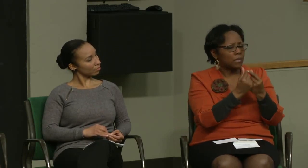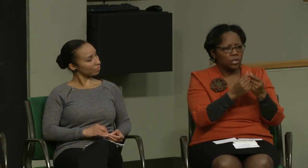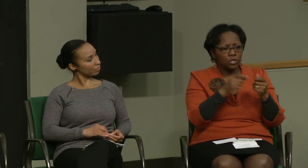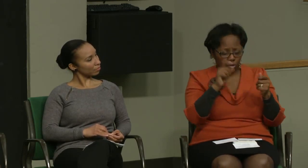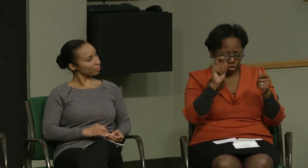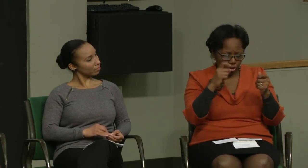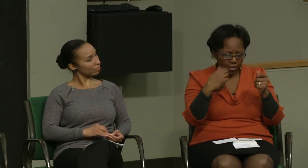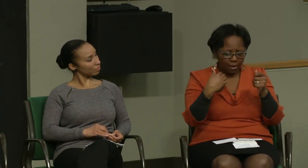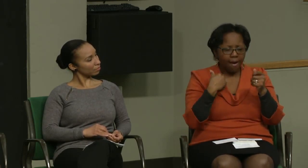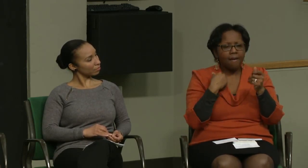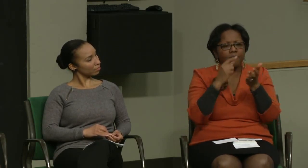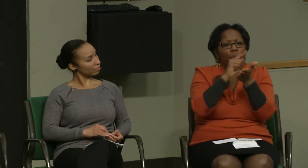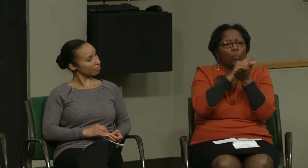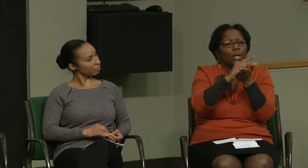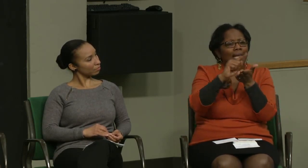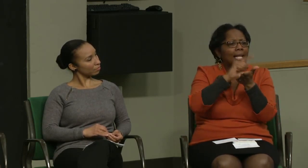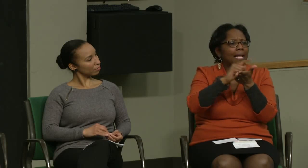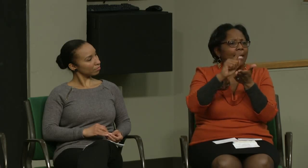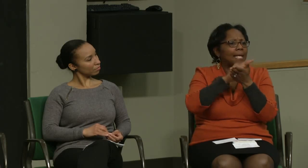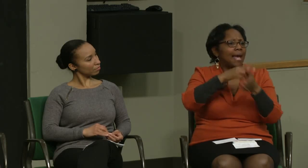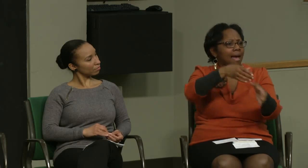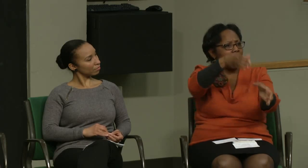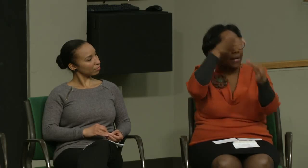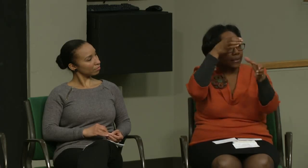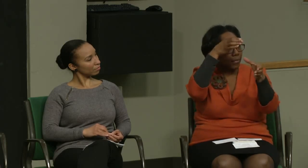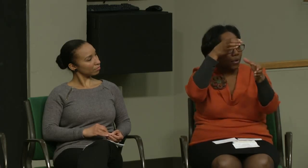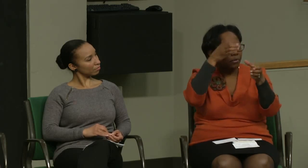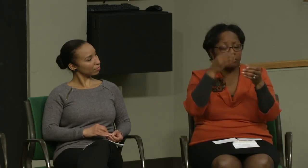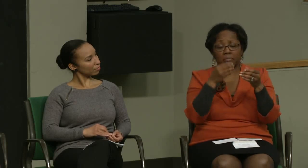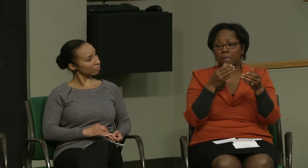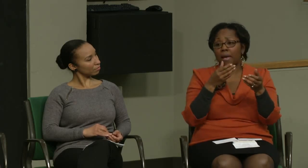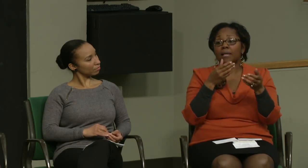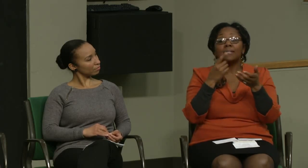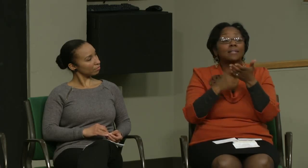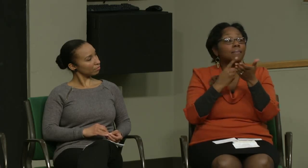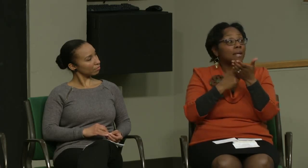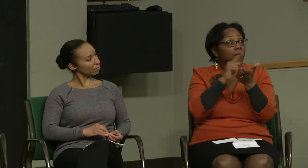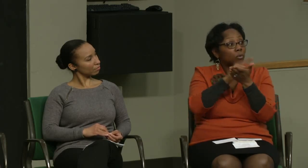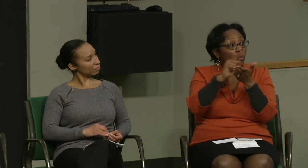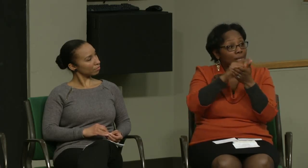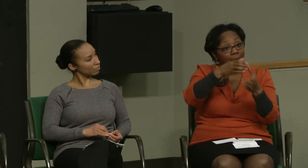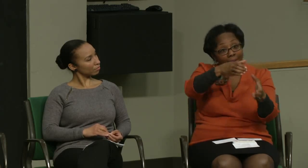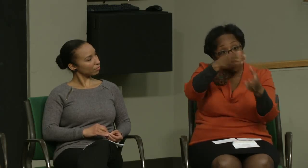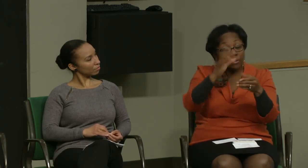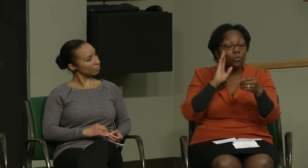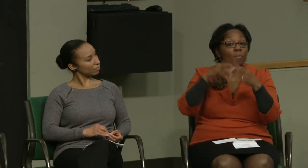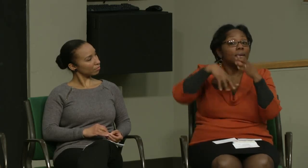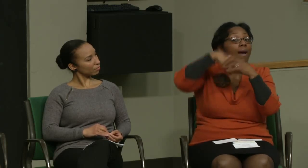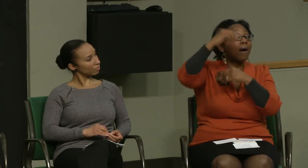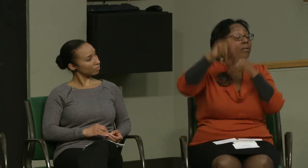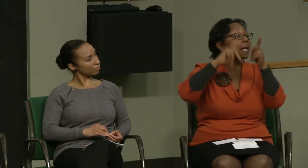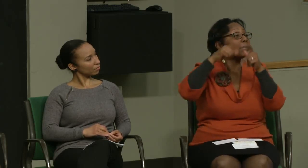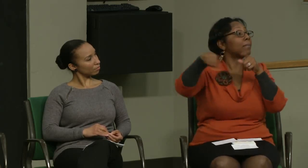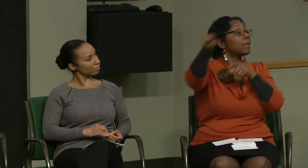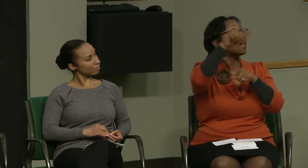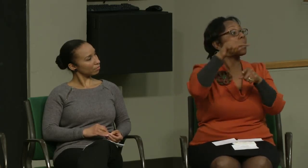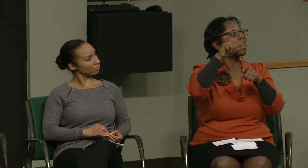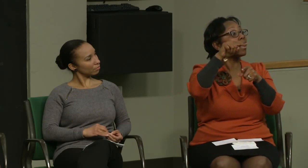Another how is thinking about having experts. For